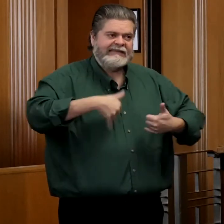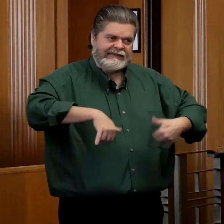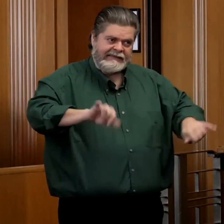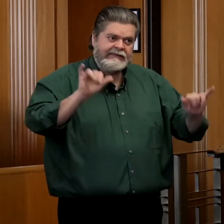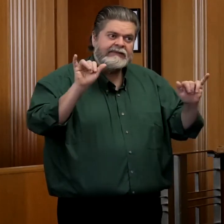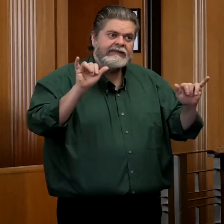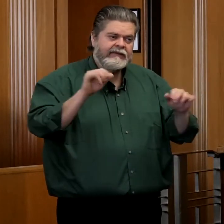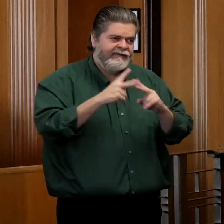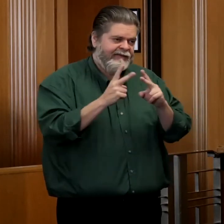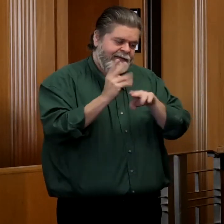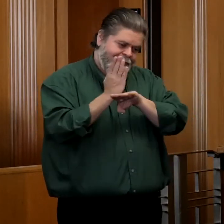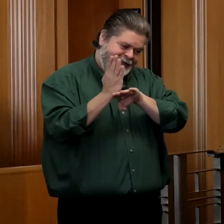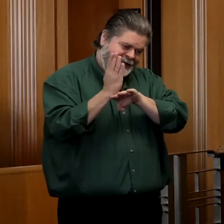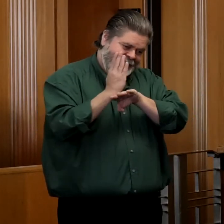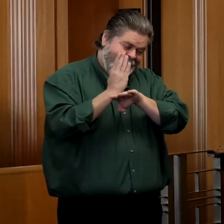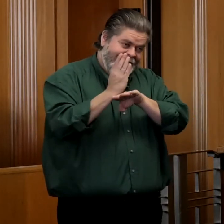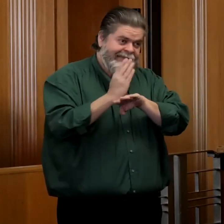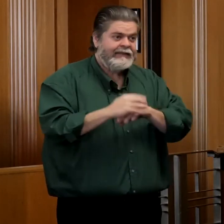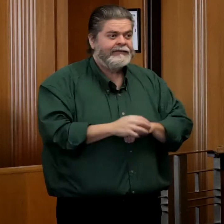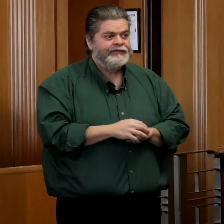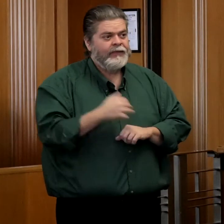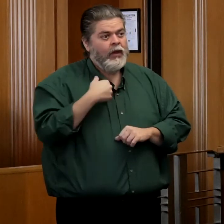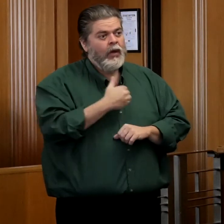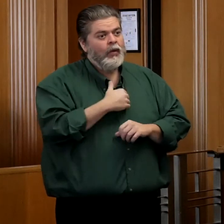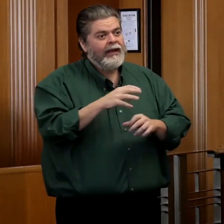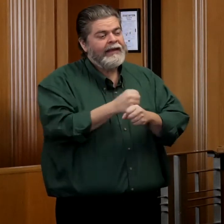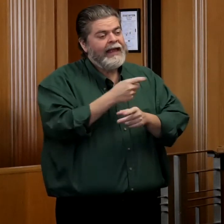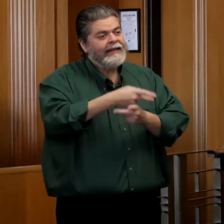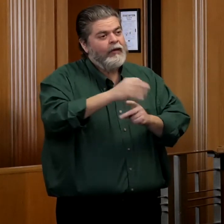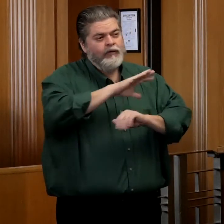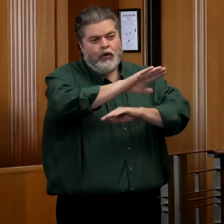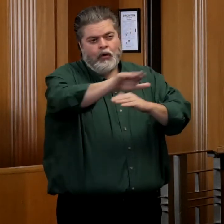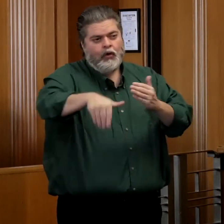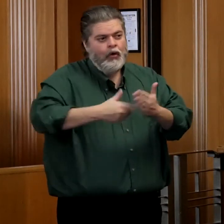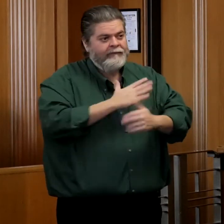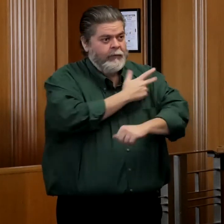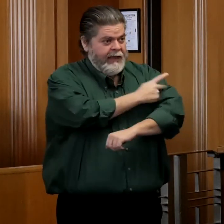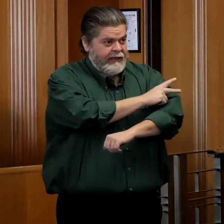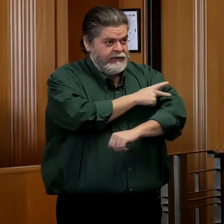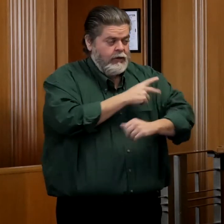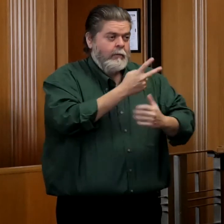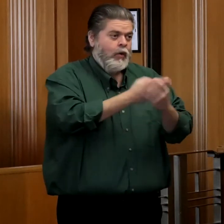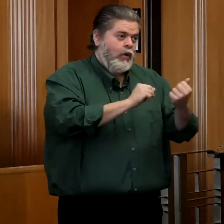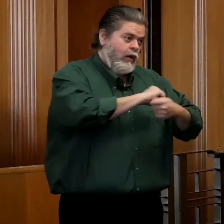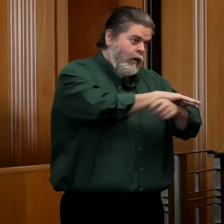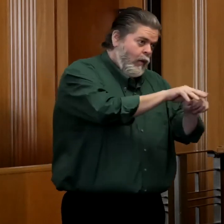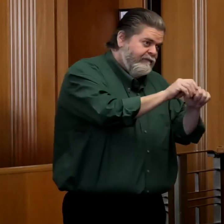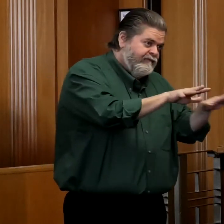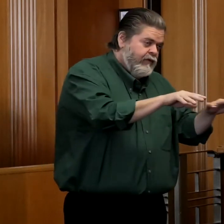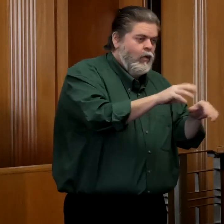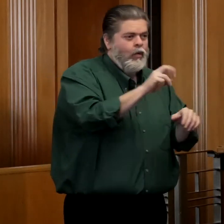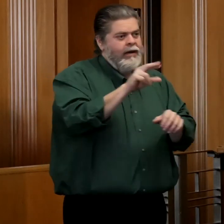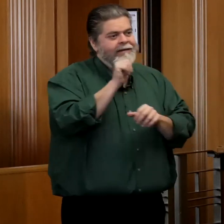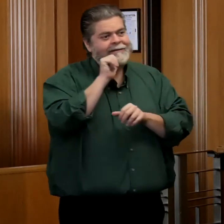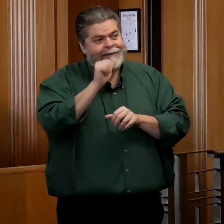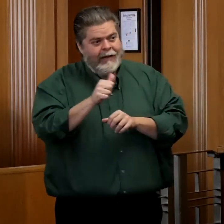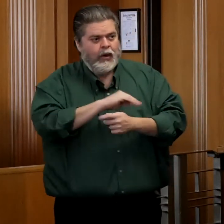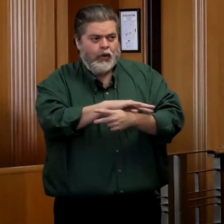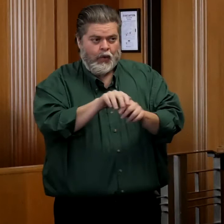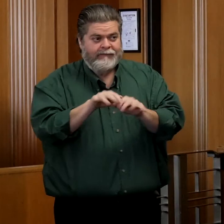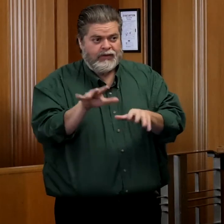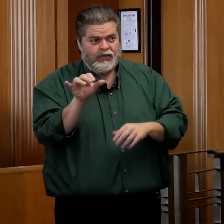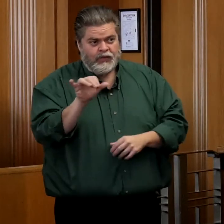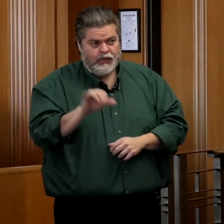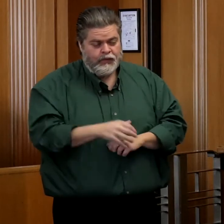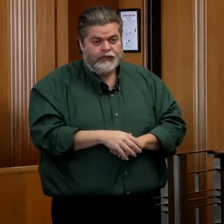be very busy. We're taking care of all of our patients, COVID and non-COVID. As an example,